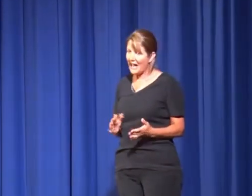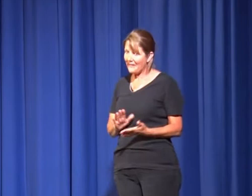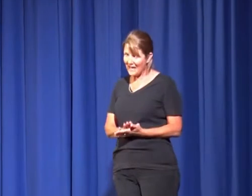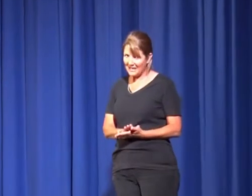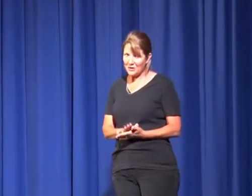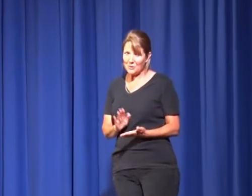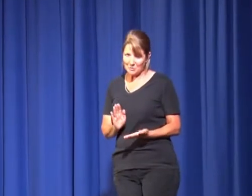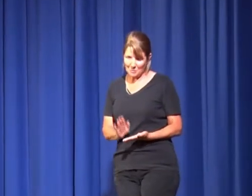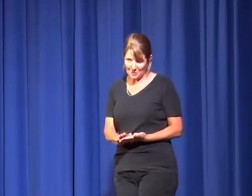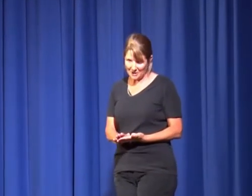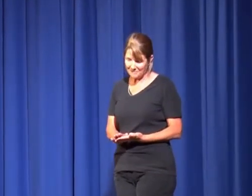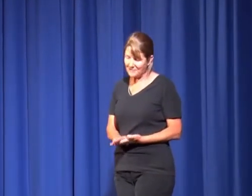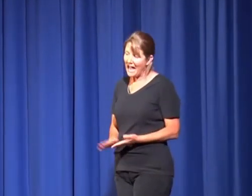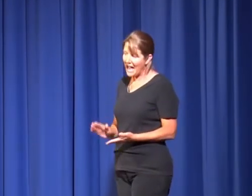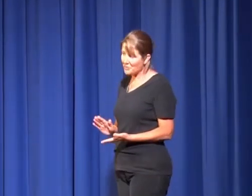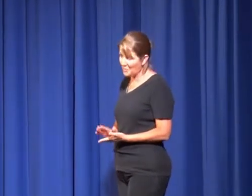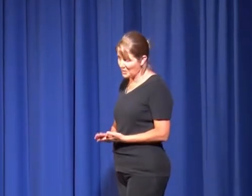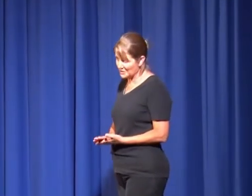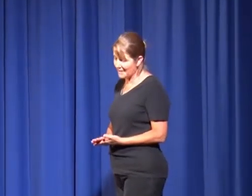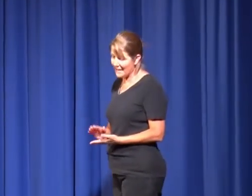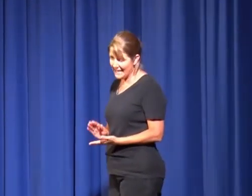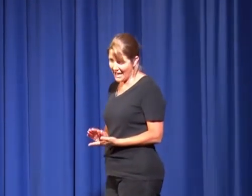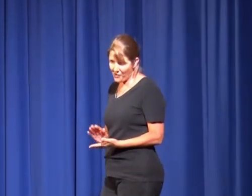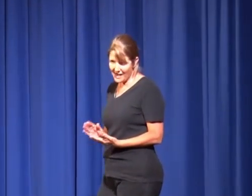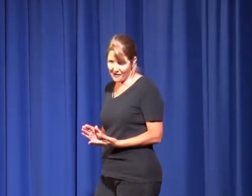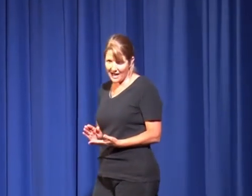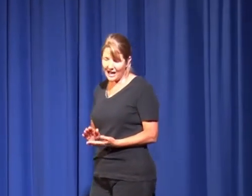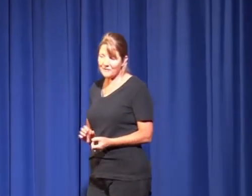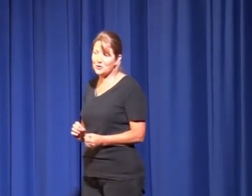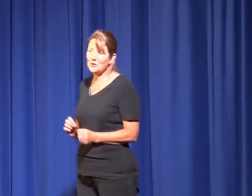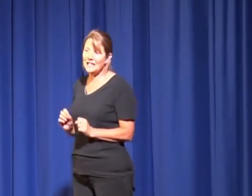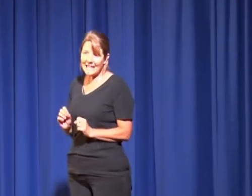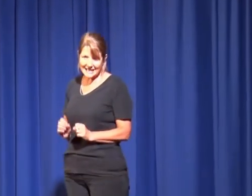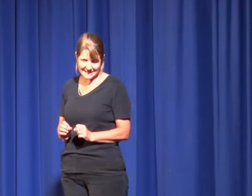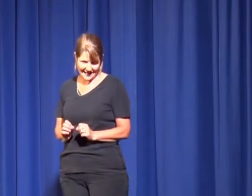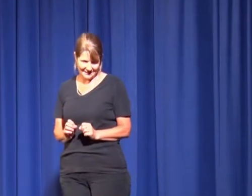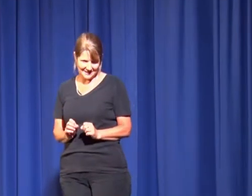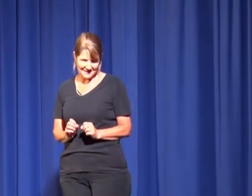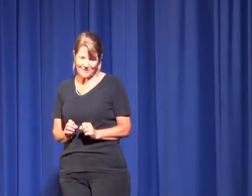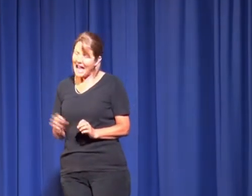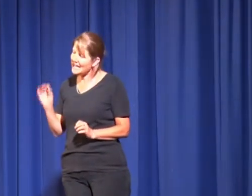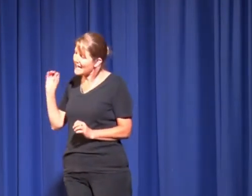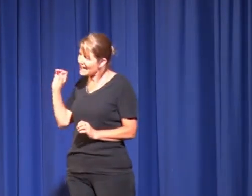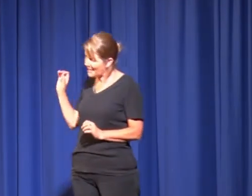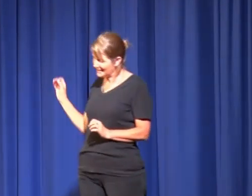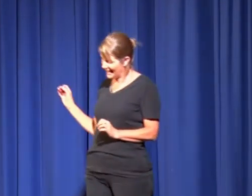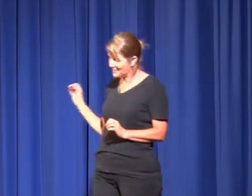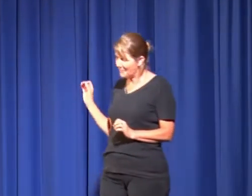And then we would walk. And we walked about an hour, an hour and a half to Legg's house. And Legg happened to have a